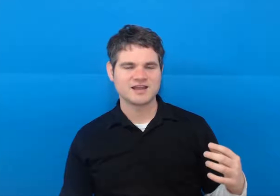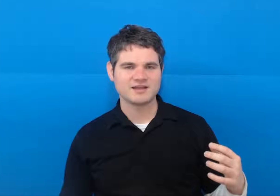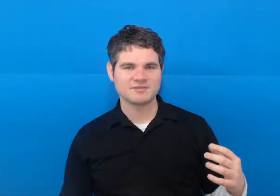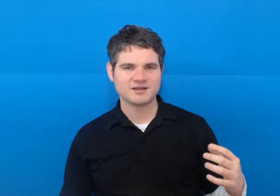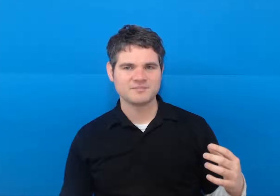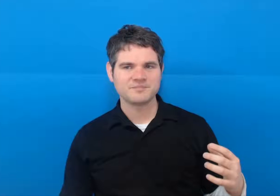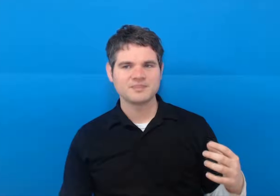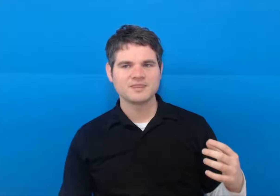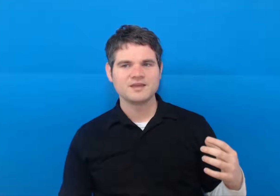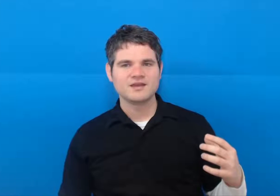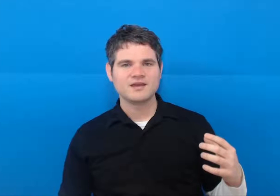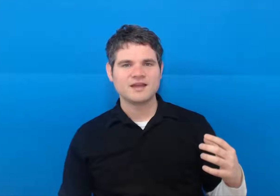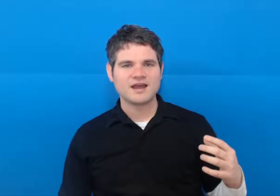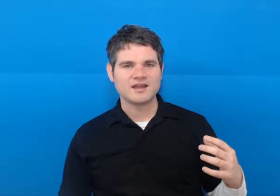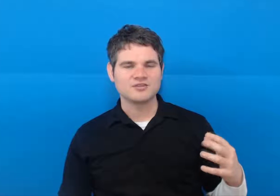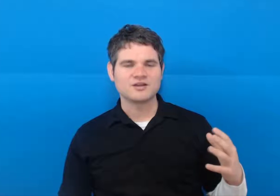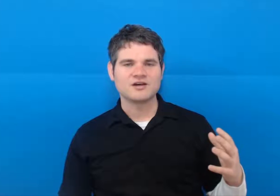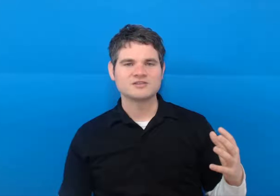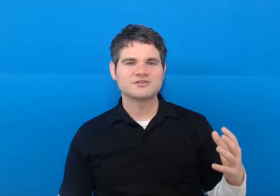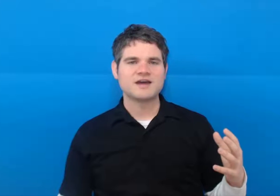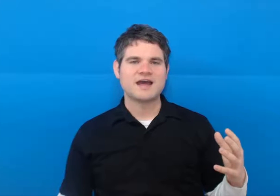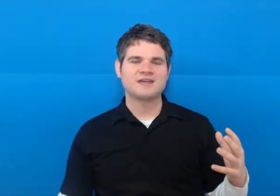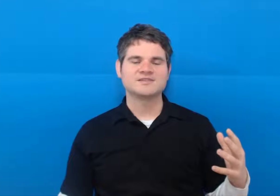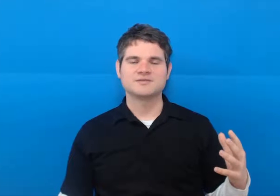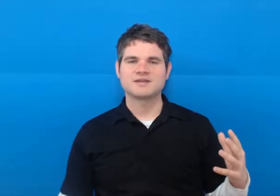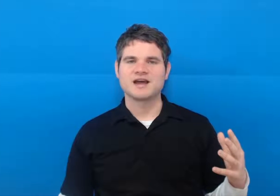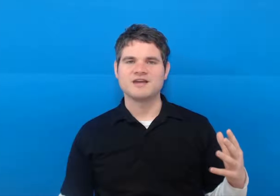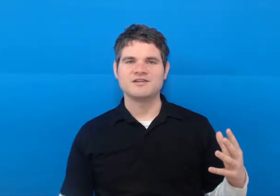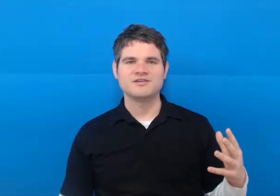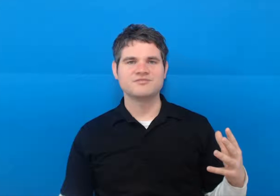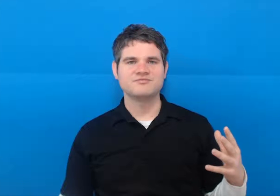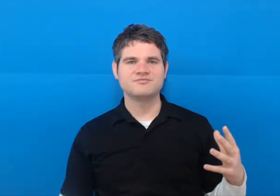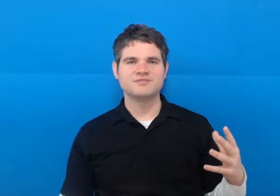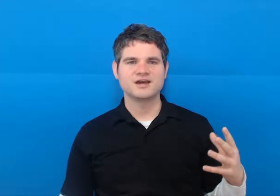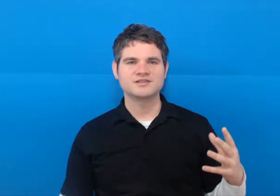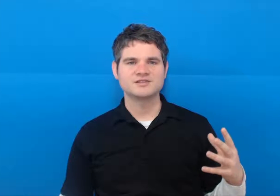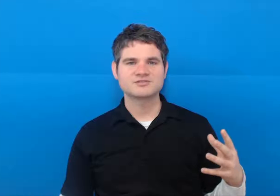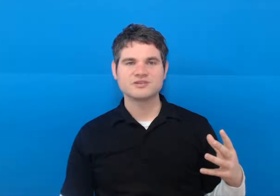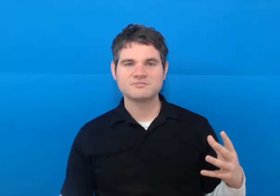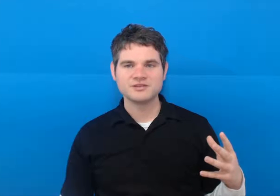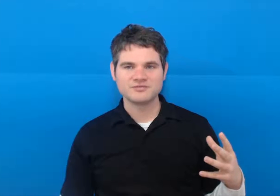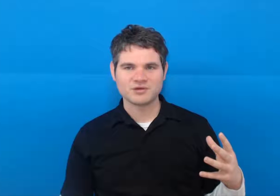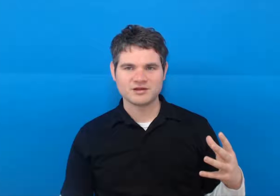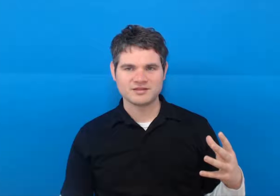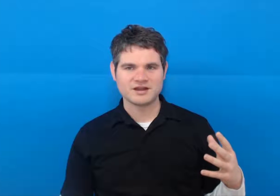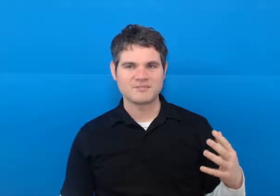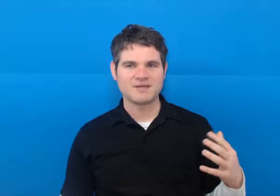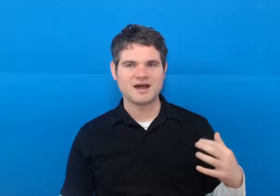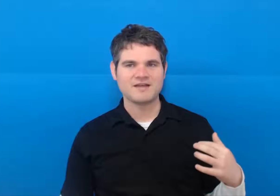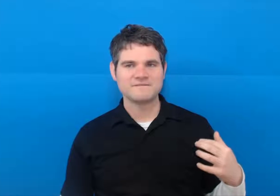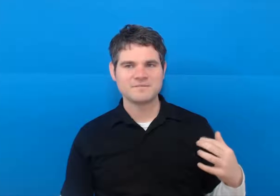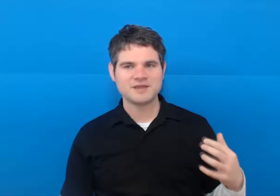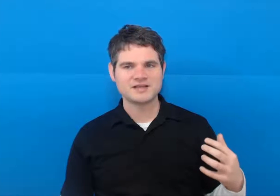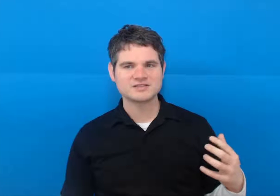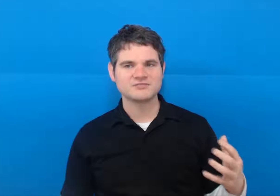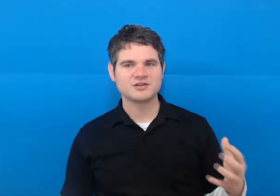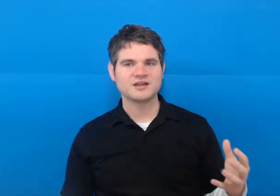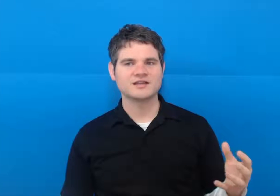statement and you can also add some kind of descriptive word in there my best friends